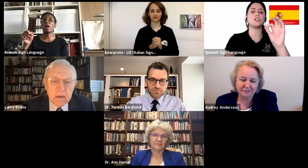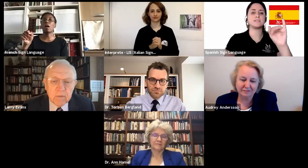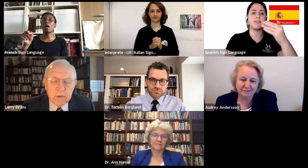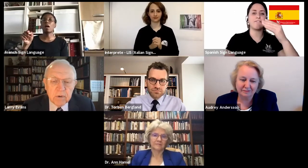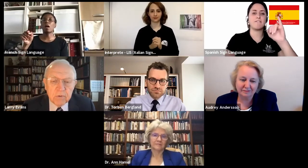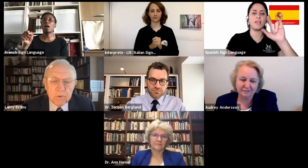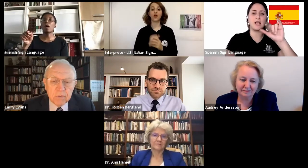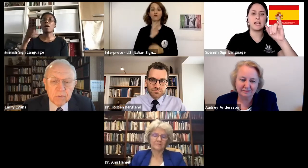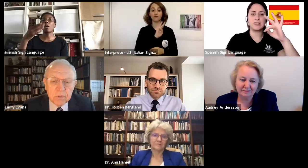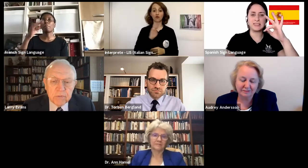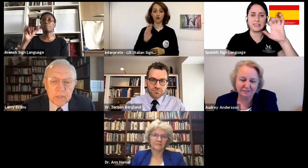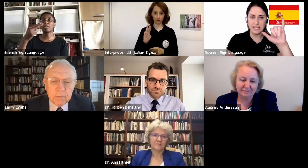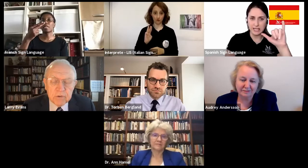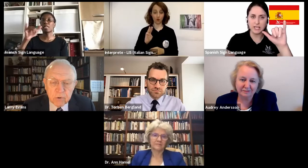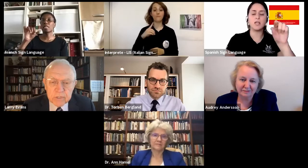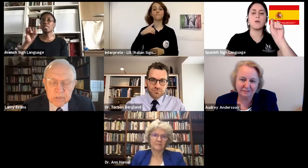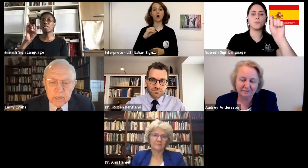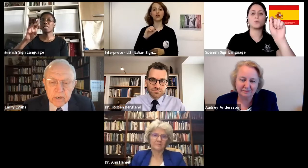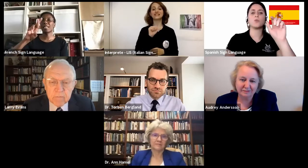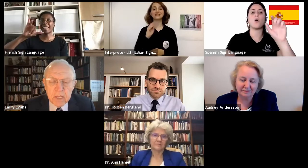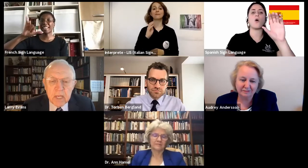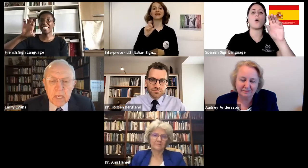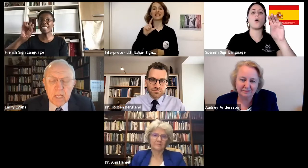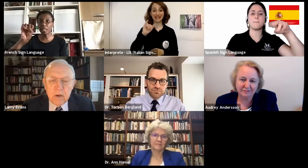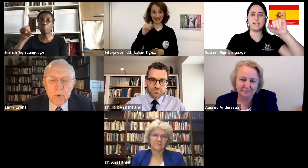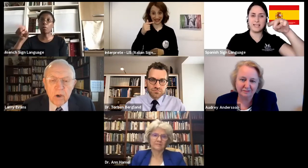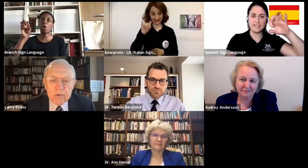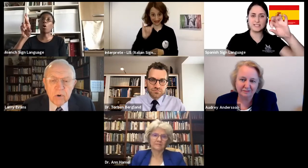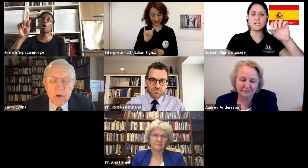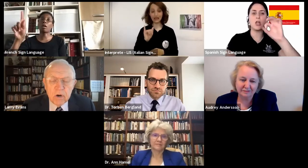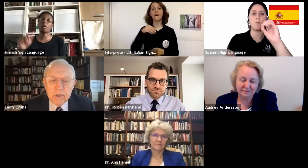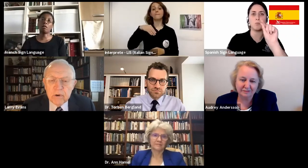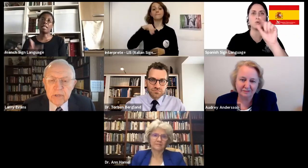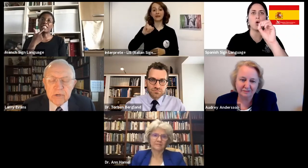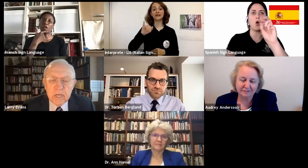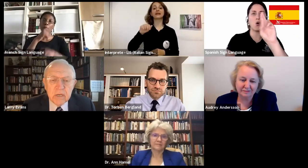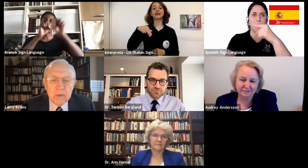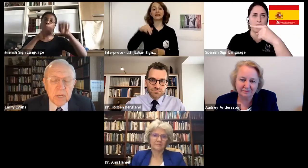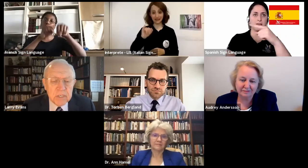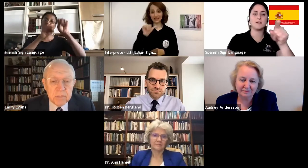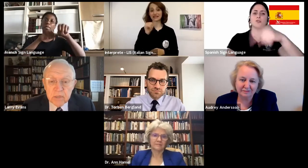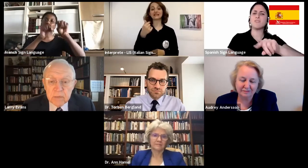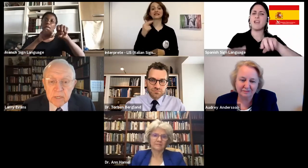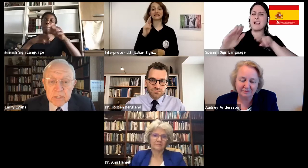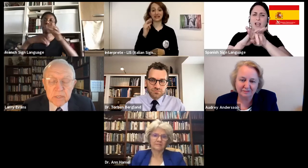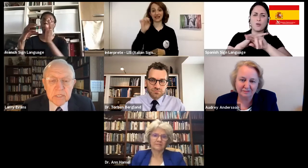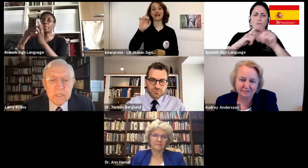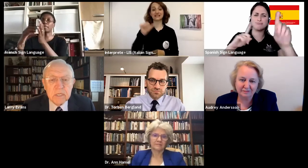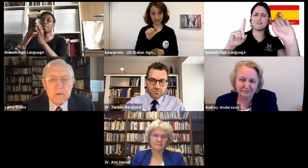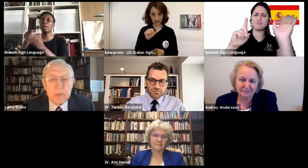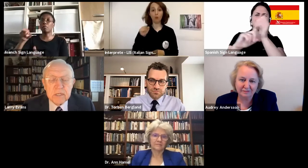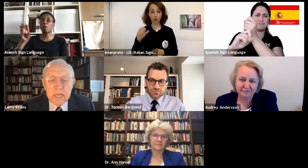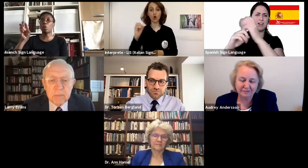the sources there. We also are encouraging Possibility Ministries